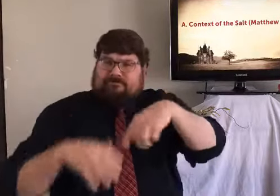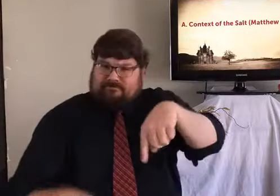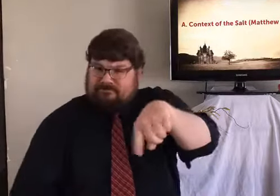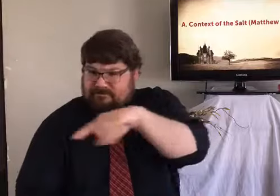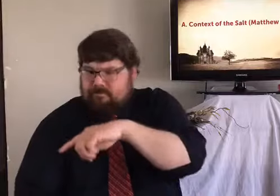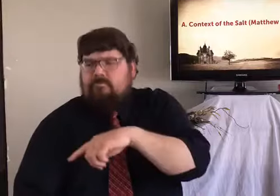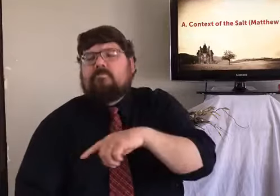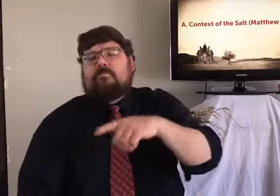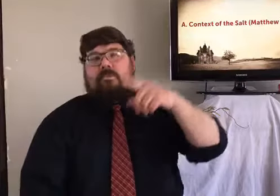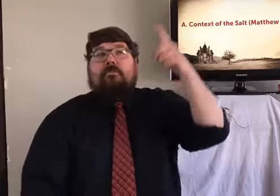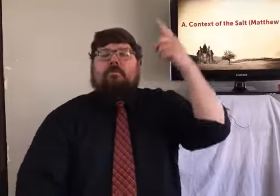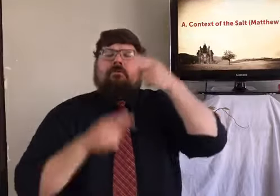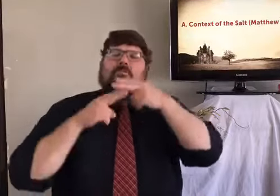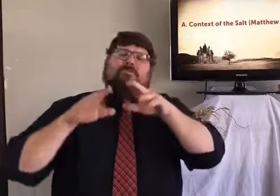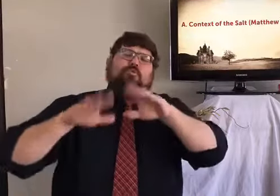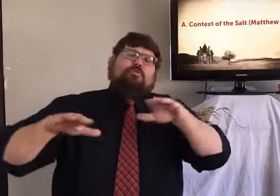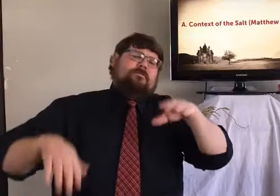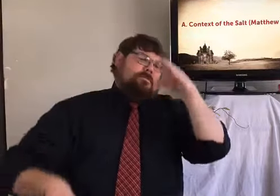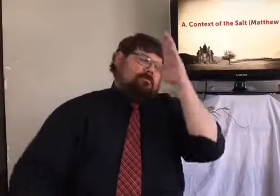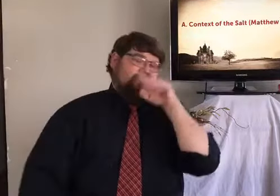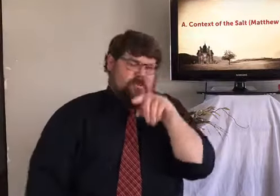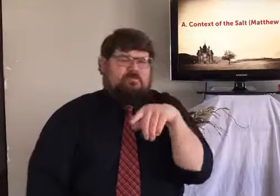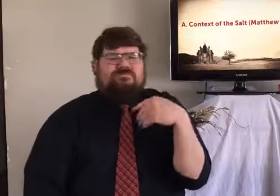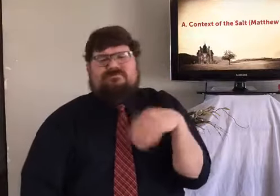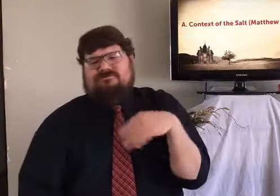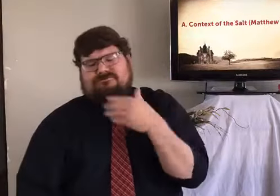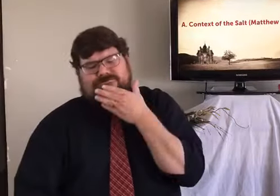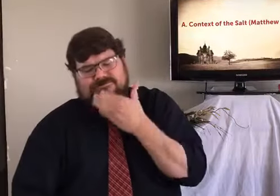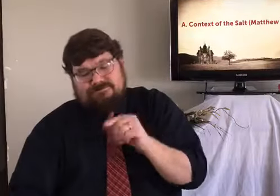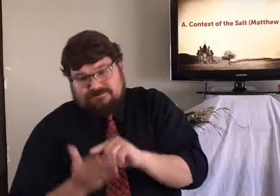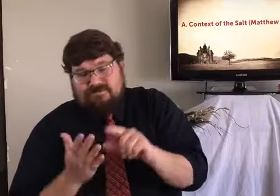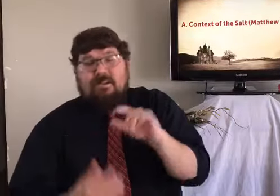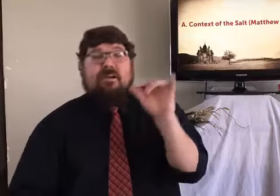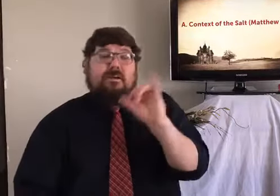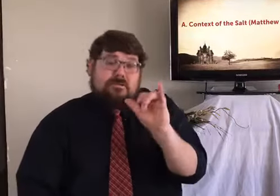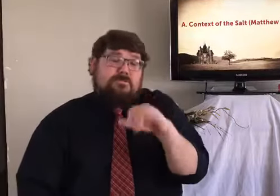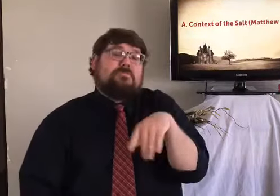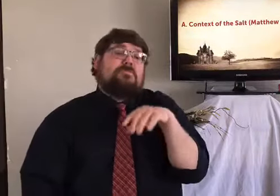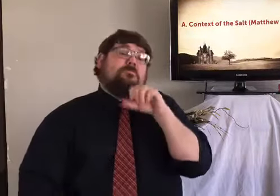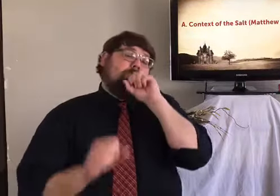Blessed are the peacemakers, for they shall be called the children of God.